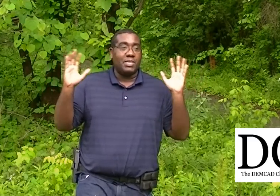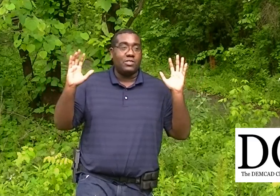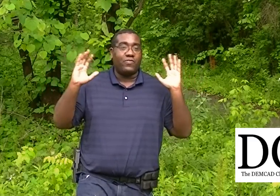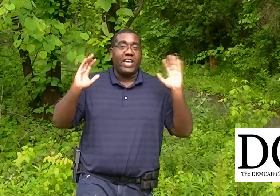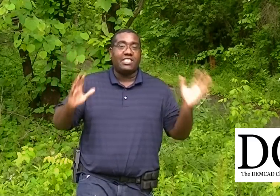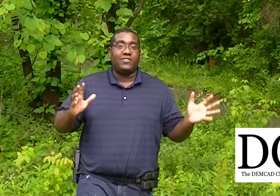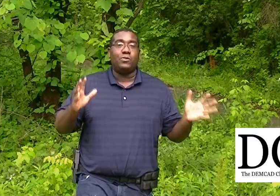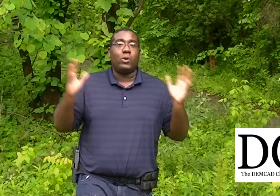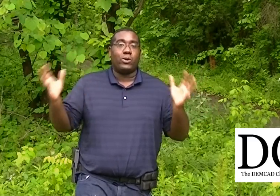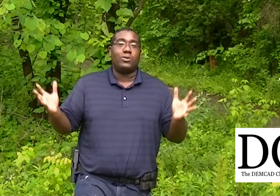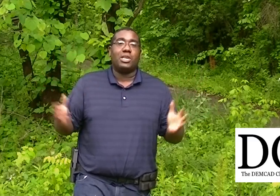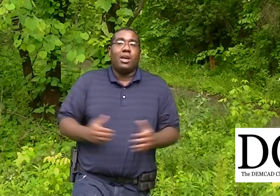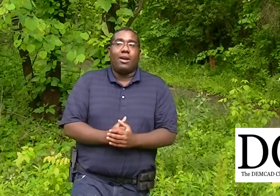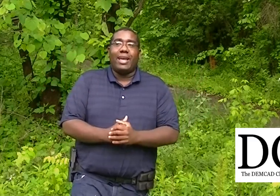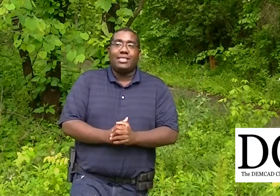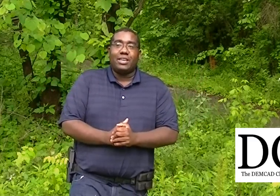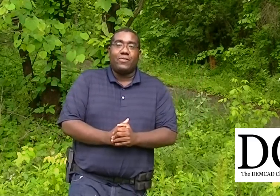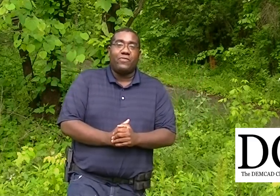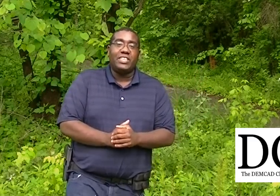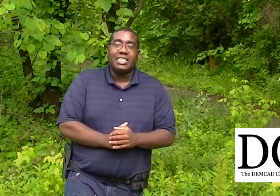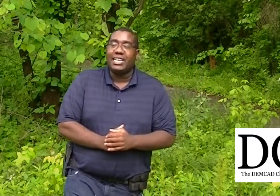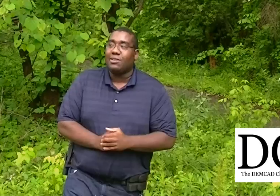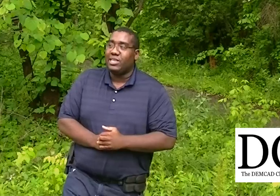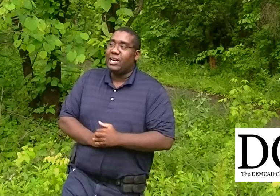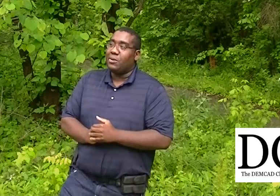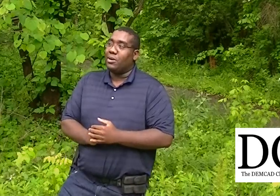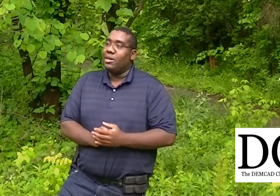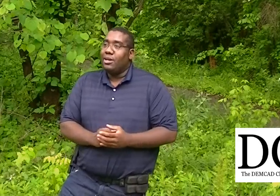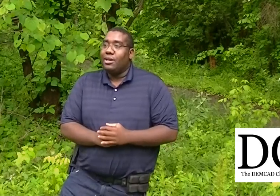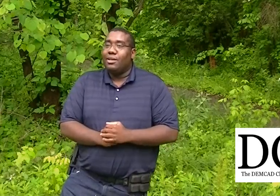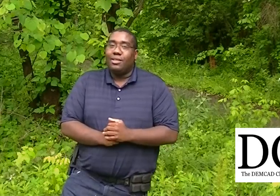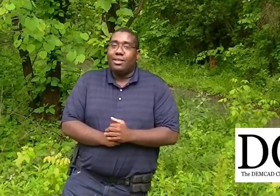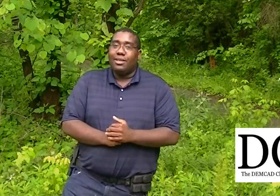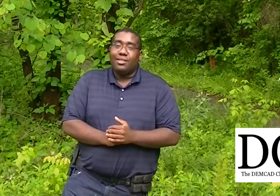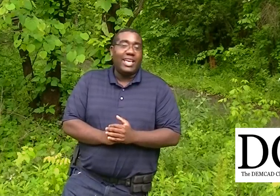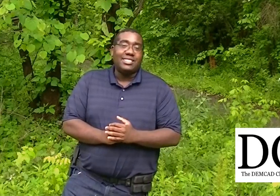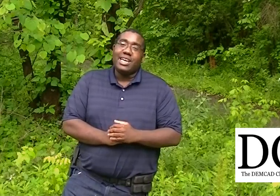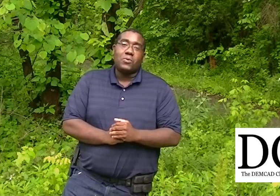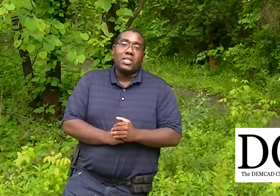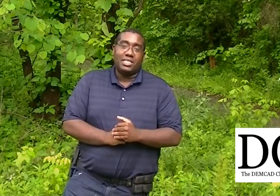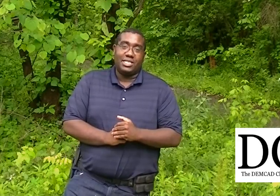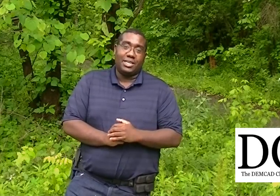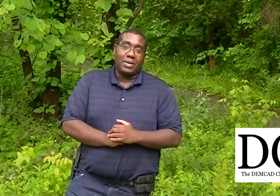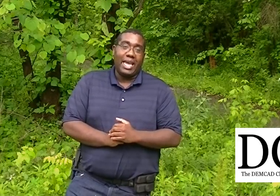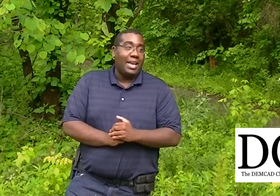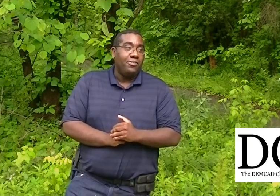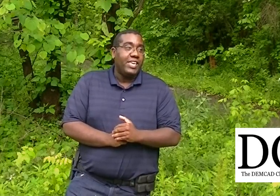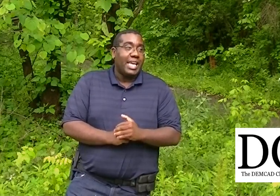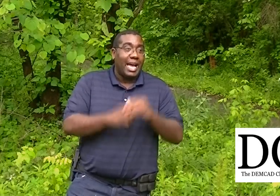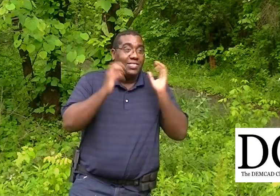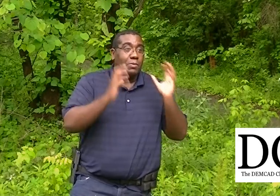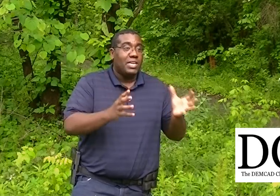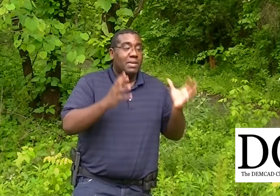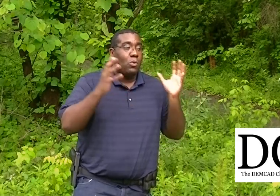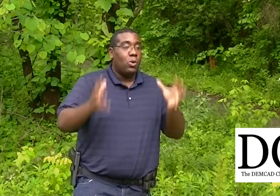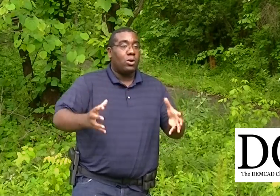some of these fast food workers are asking for $15 an hour. That's not realistic, okay? I don't think, I think we need more